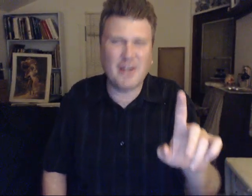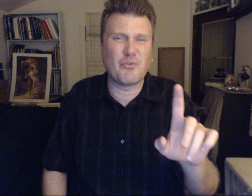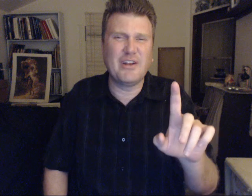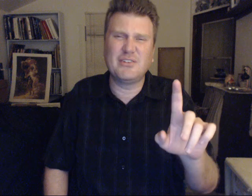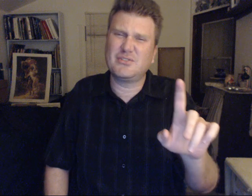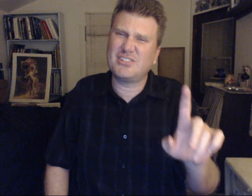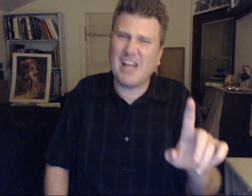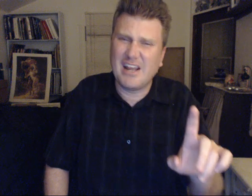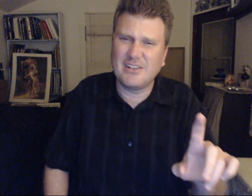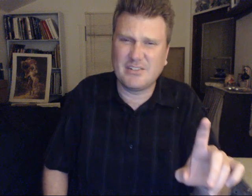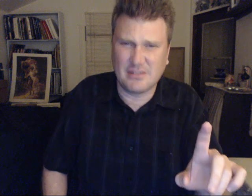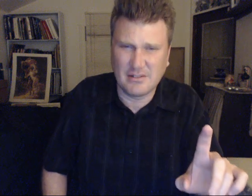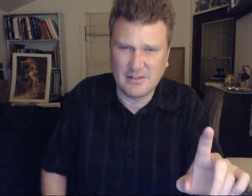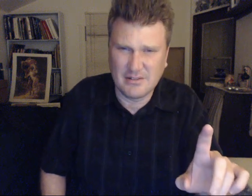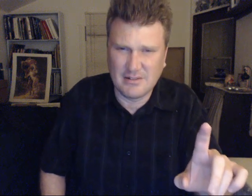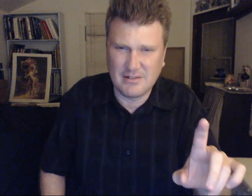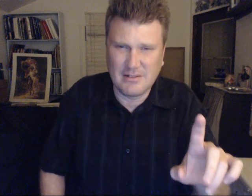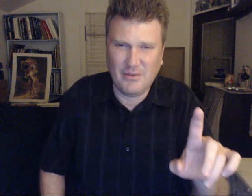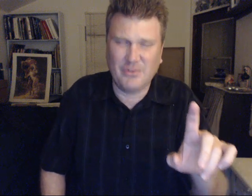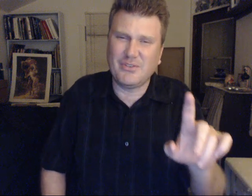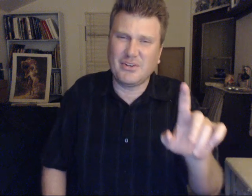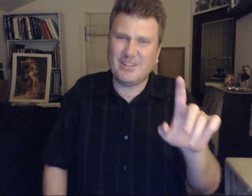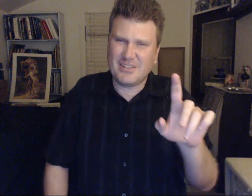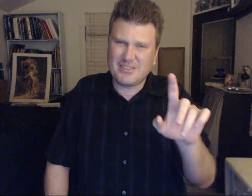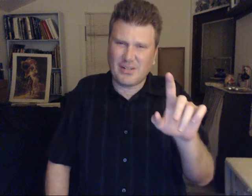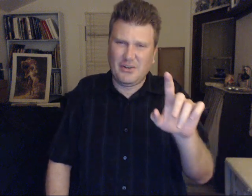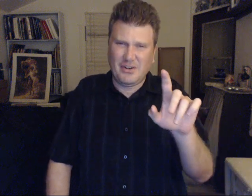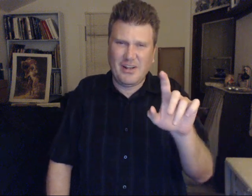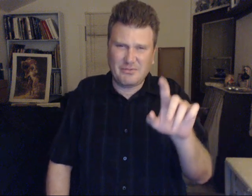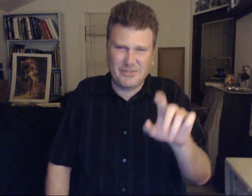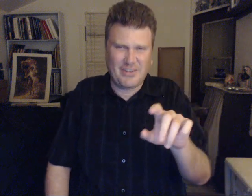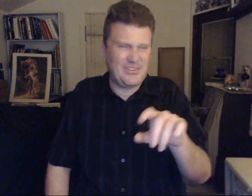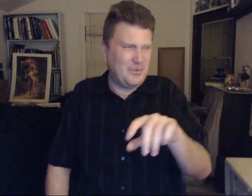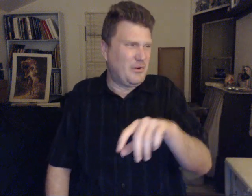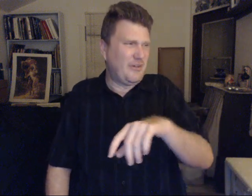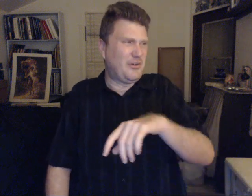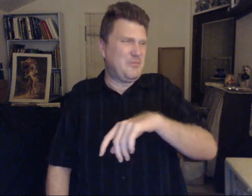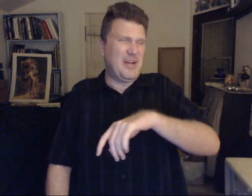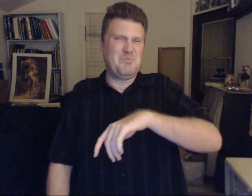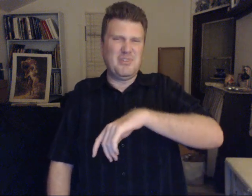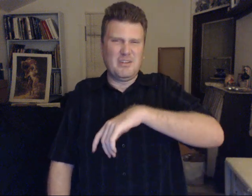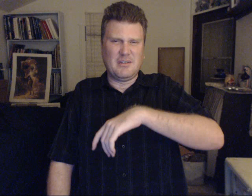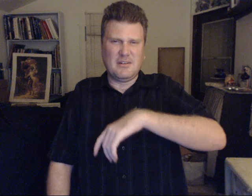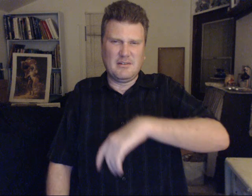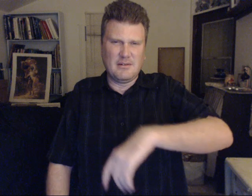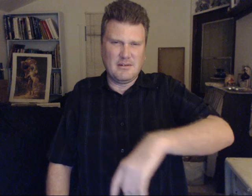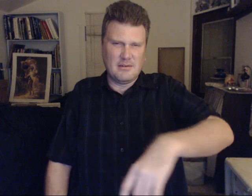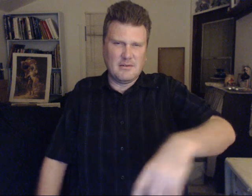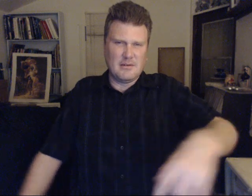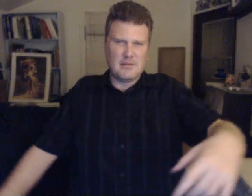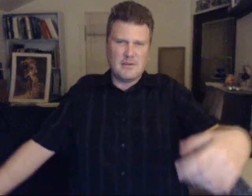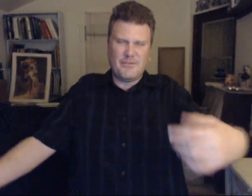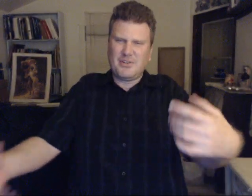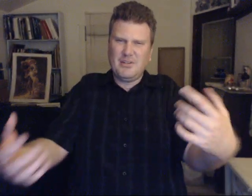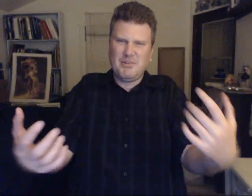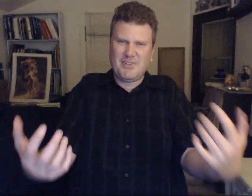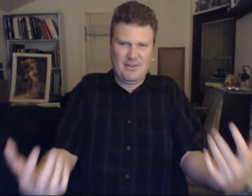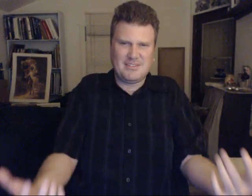ready to change. We are still kind of stuck on our Netflix. And whatever it might be. To keep us entertained.